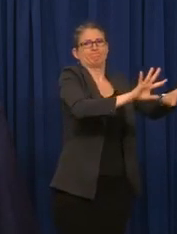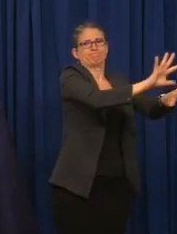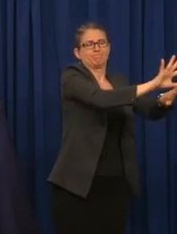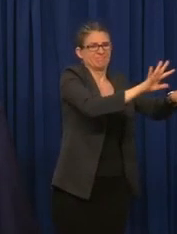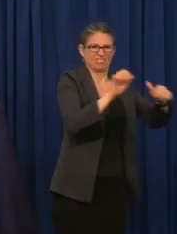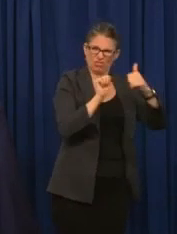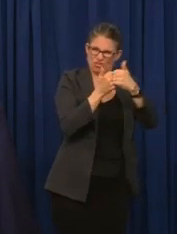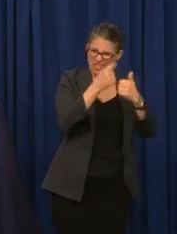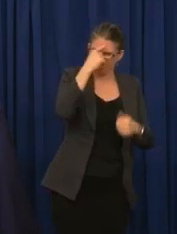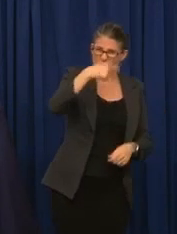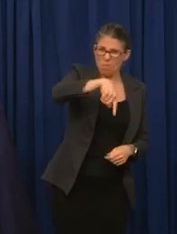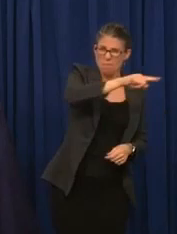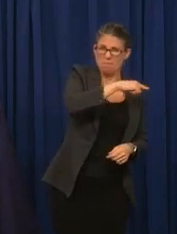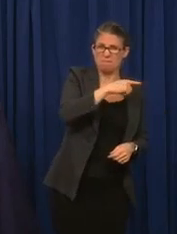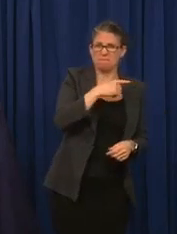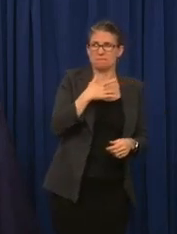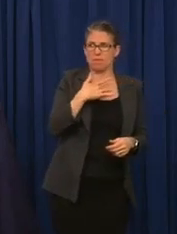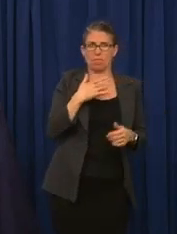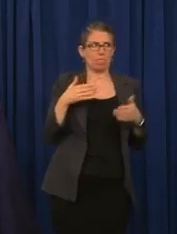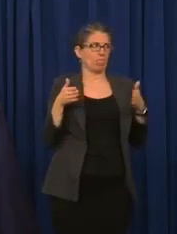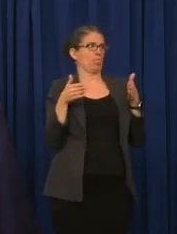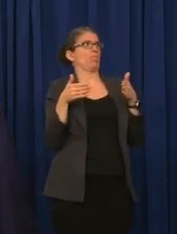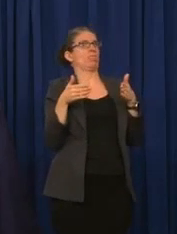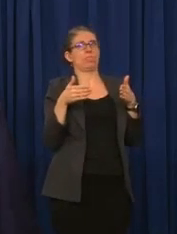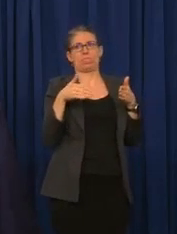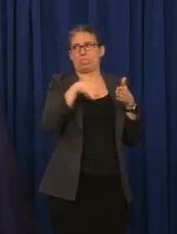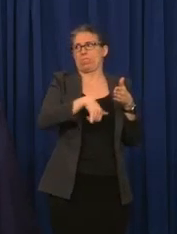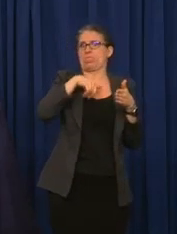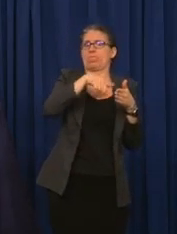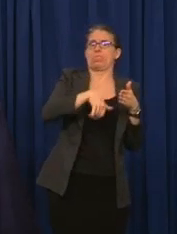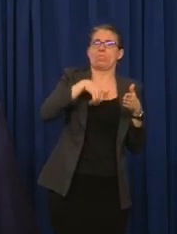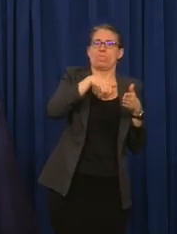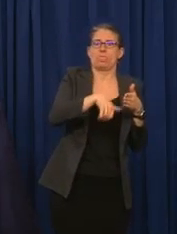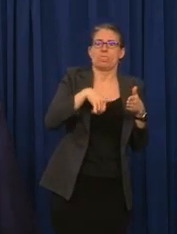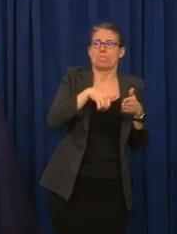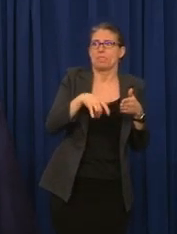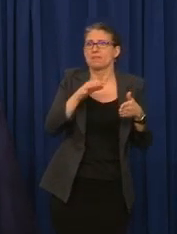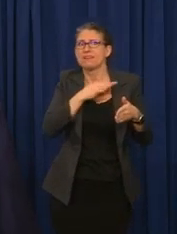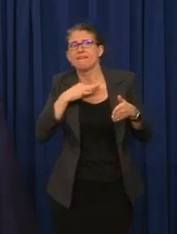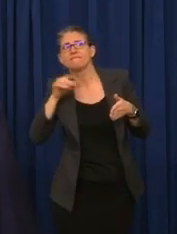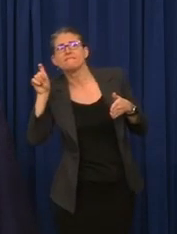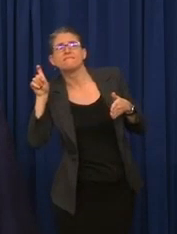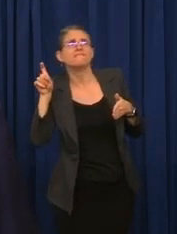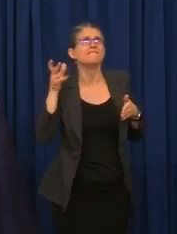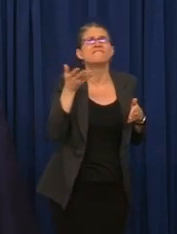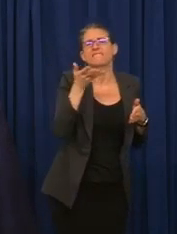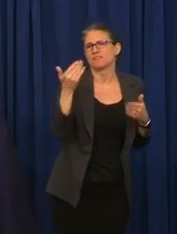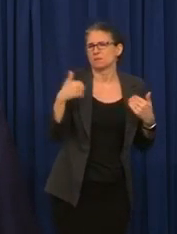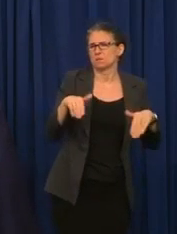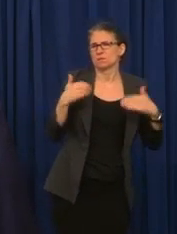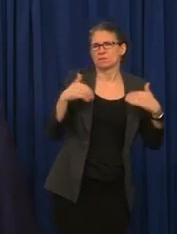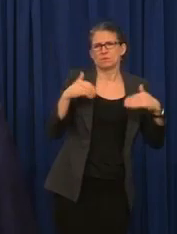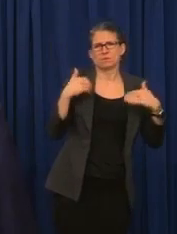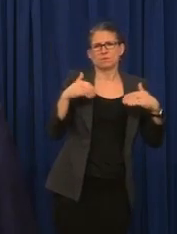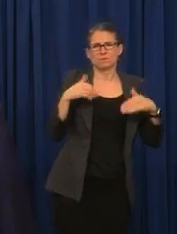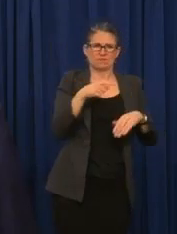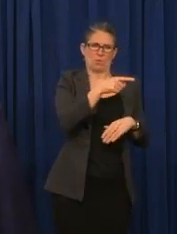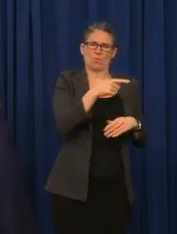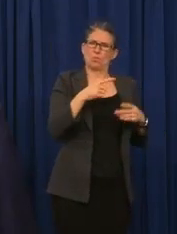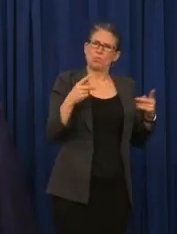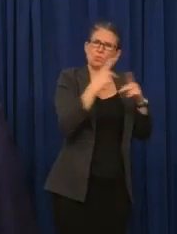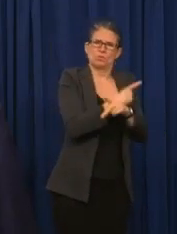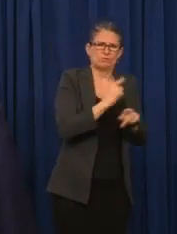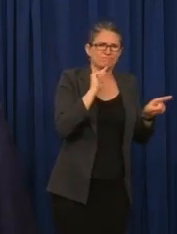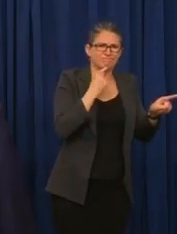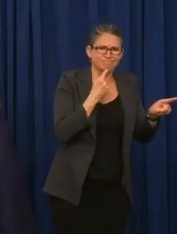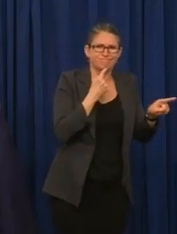long-term care facility, it is especially difficult. Folks who are in the hospital may not have friends and family who can